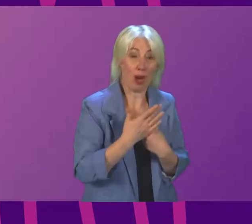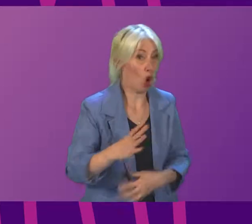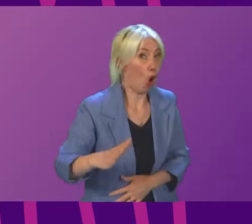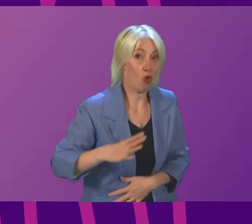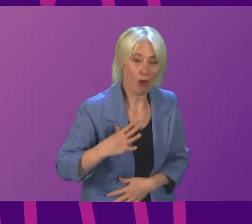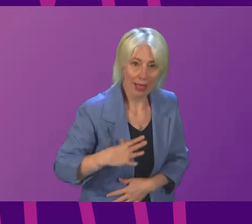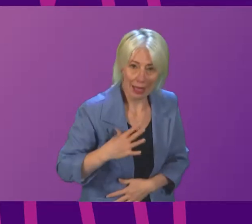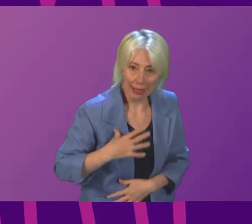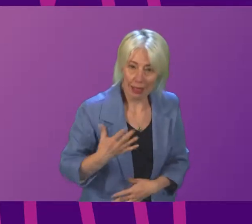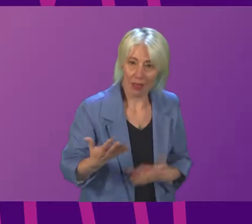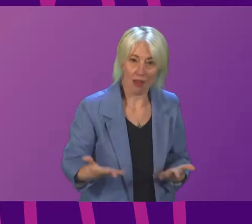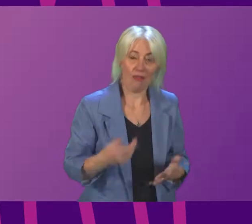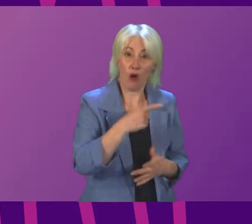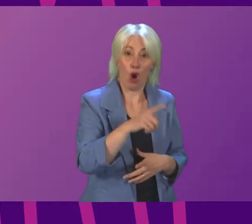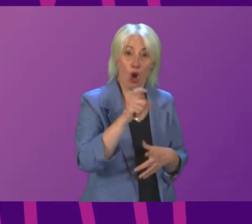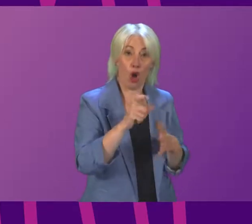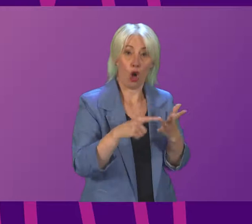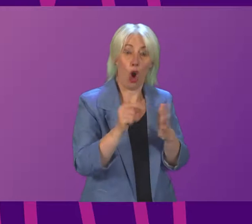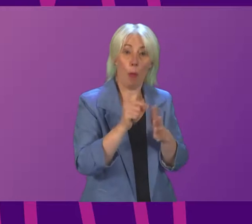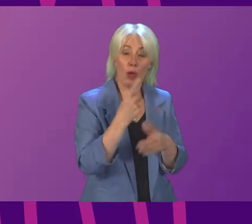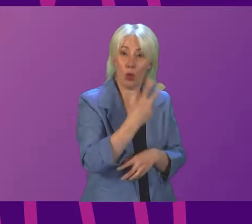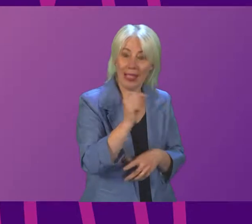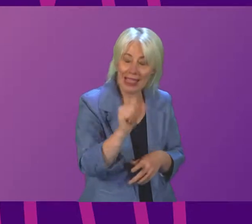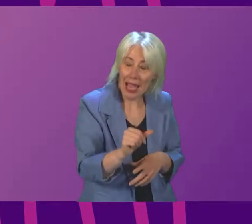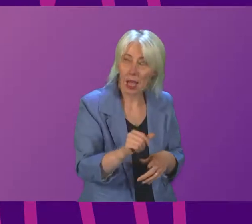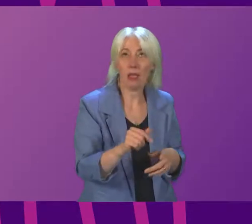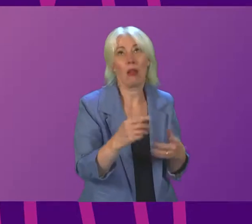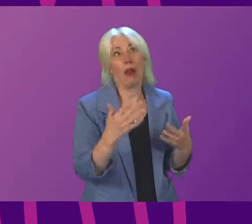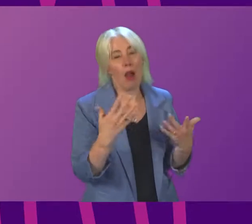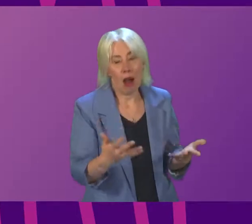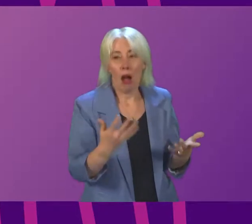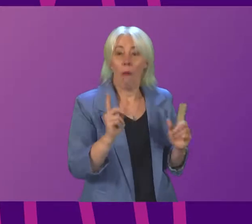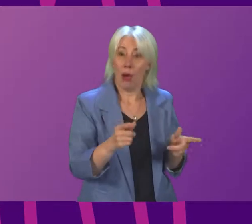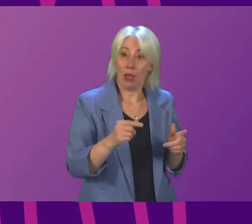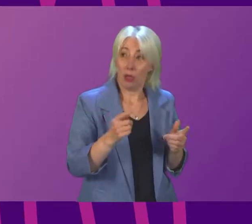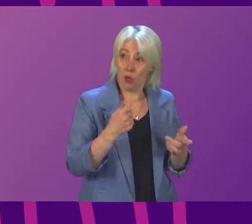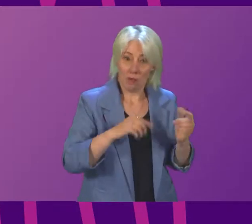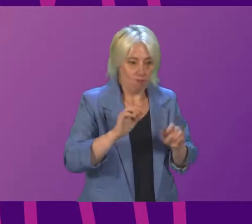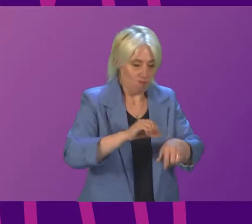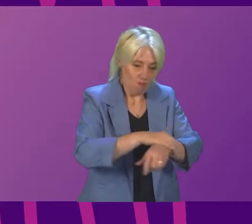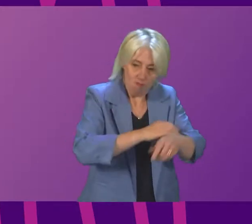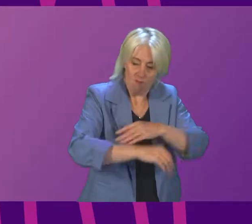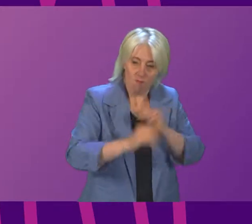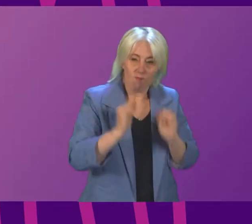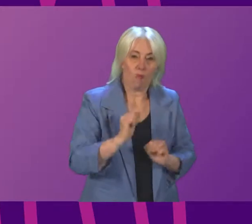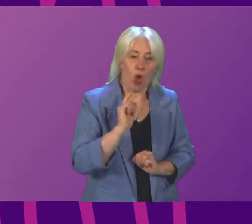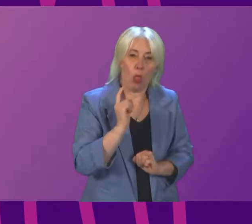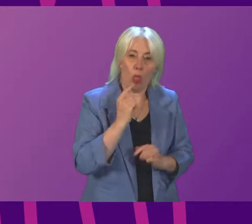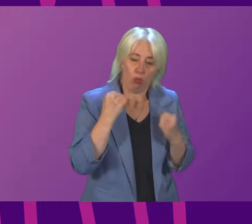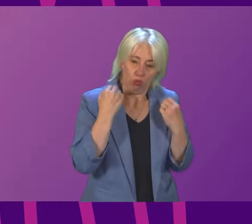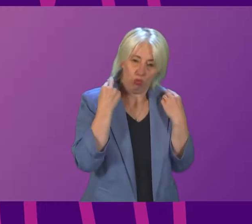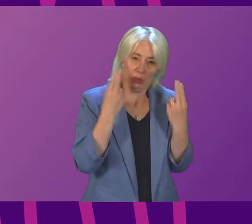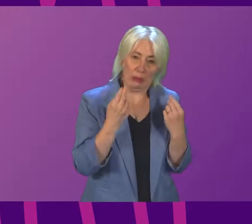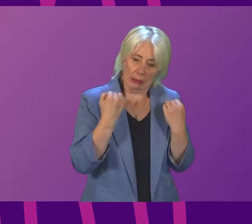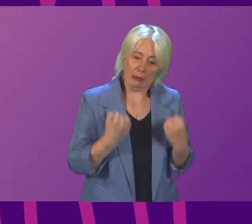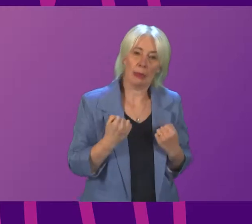preparations and operation of COP26. These were full operations put in place by the local resilience commanders in